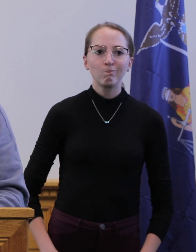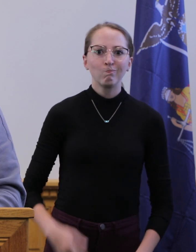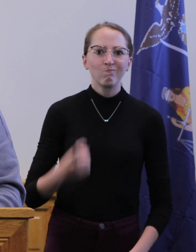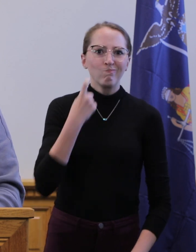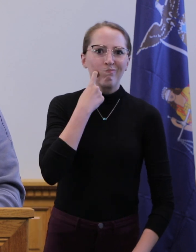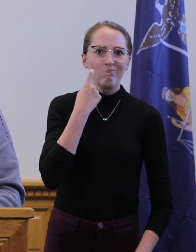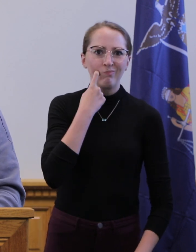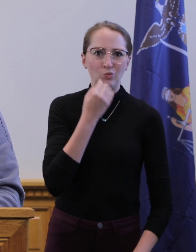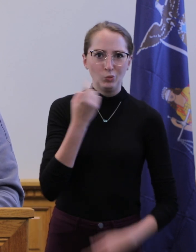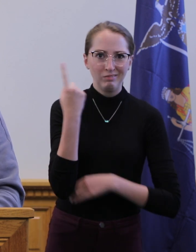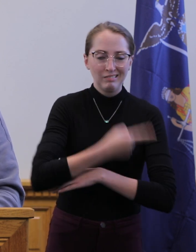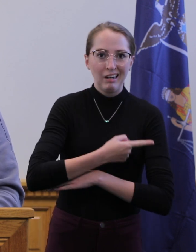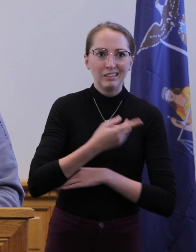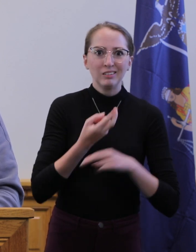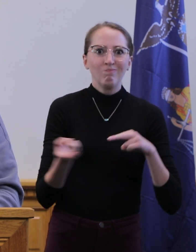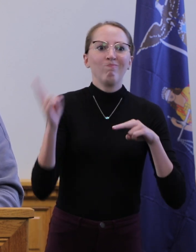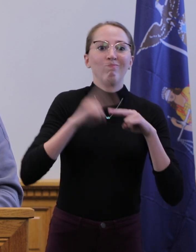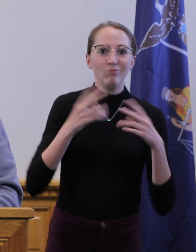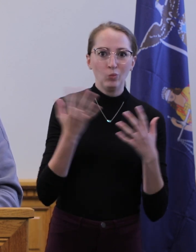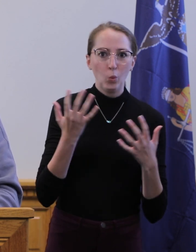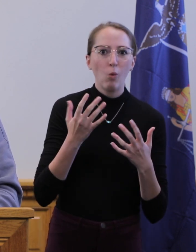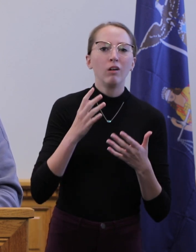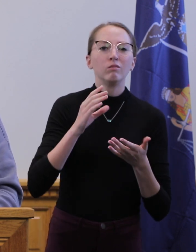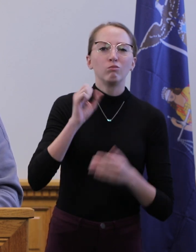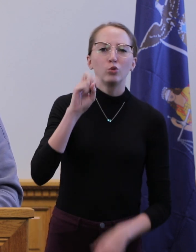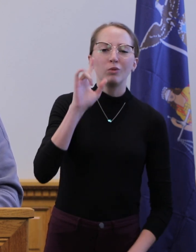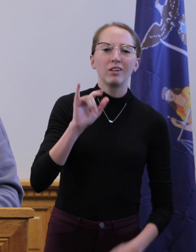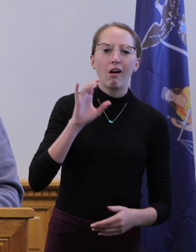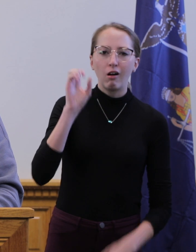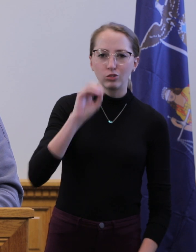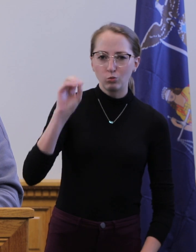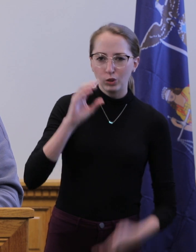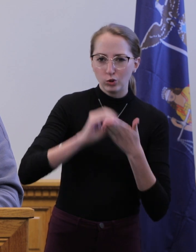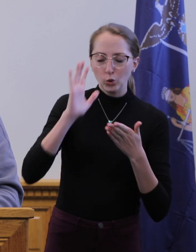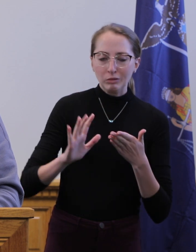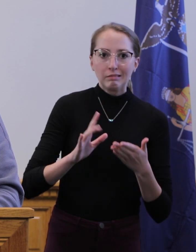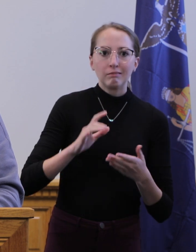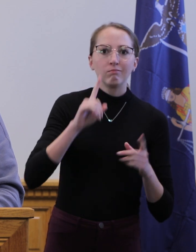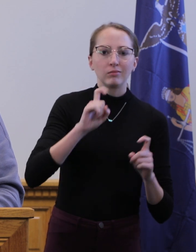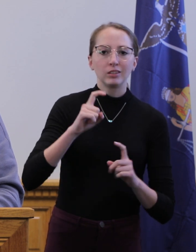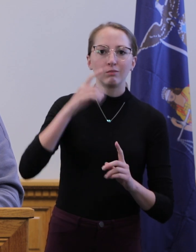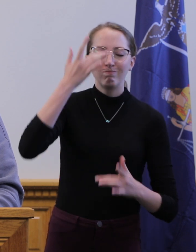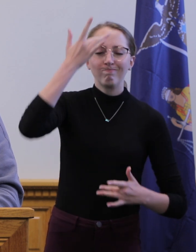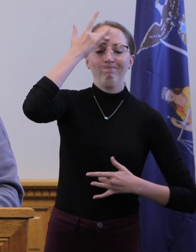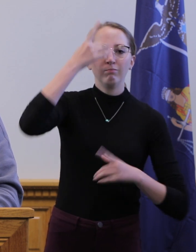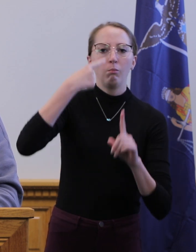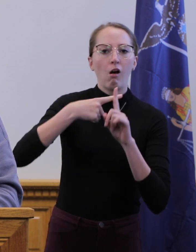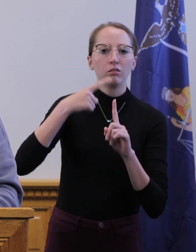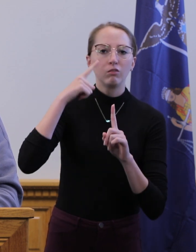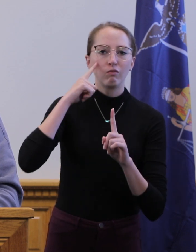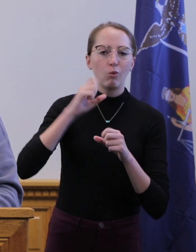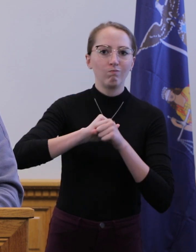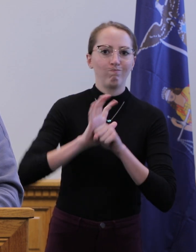a rapid increase in the number of SUNY Oswego students testing positive for COVID. In a three-day period, there were 62 new